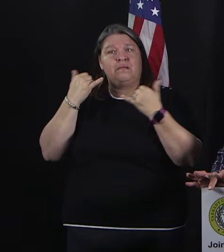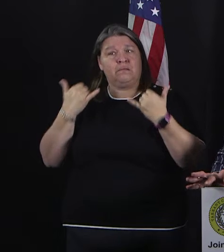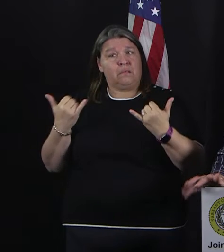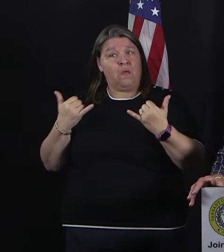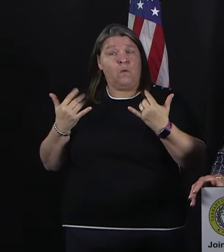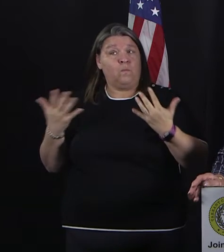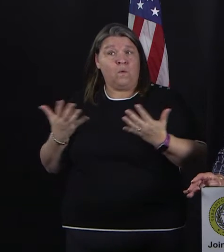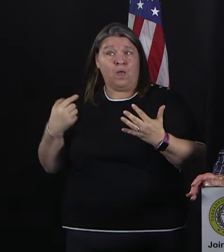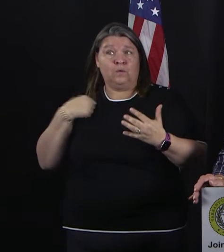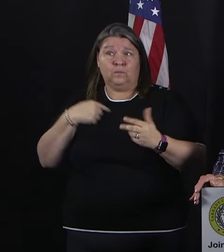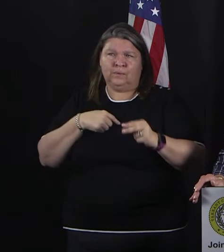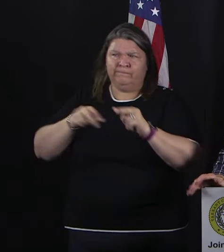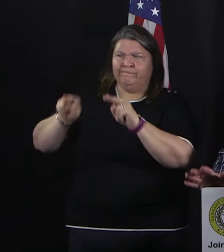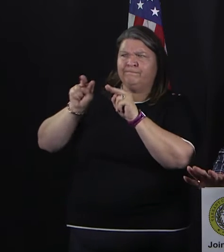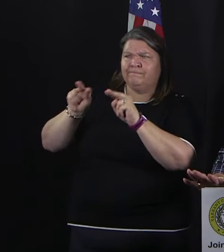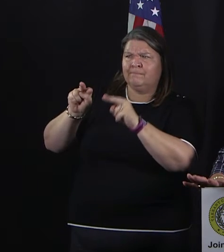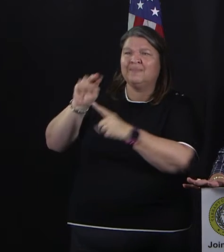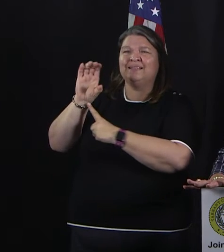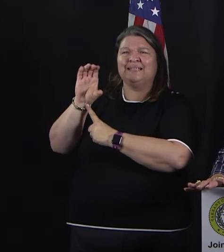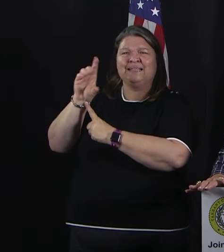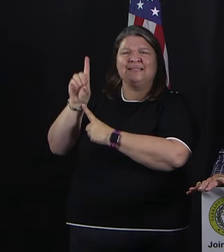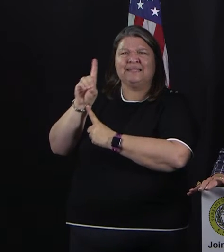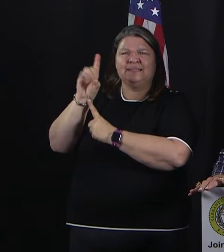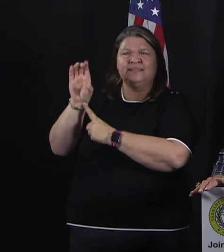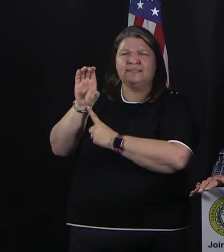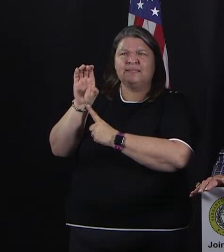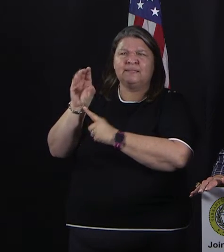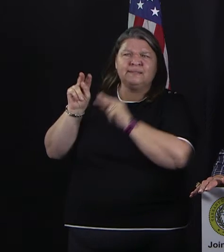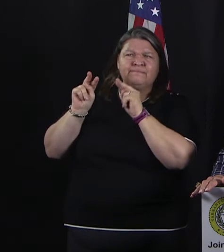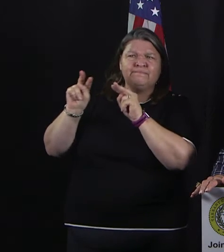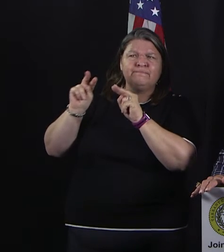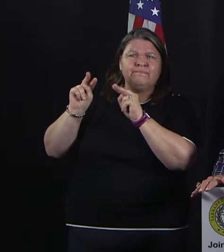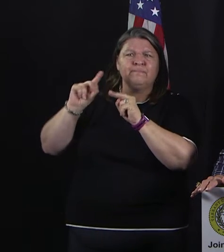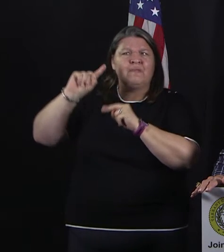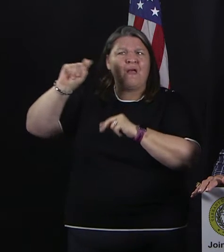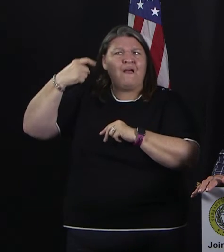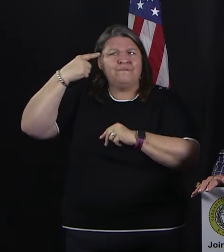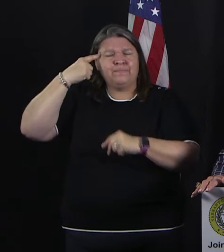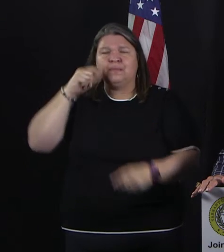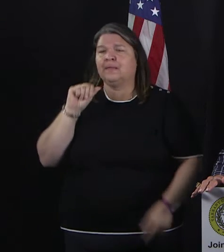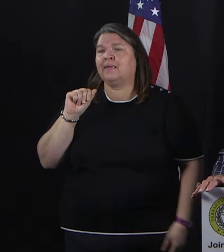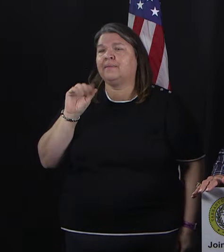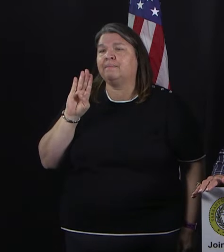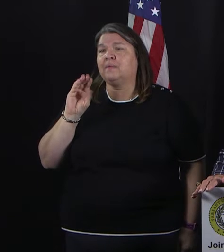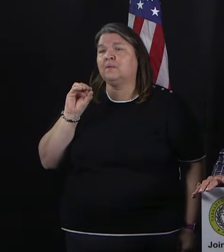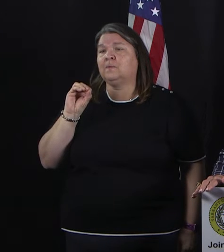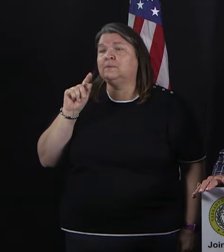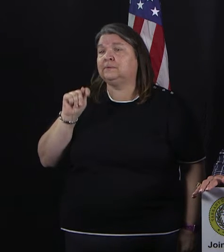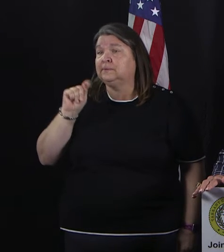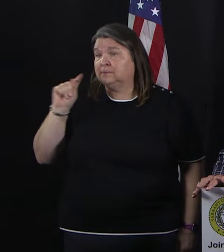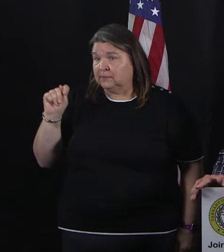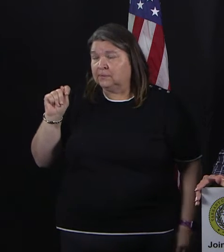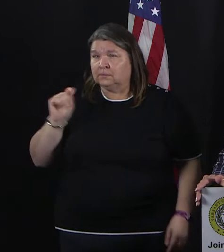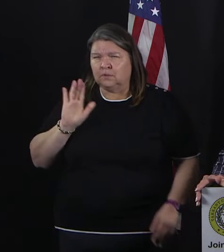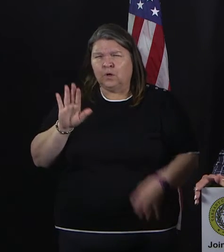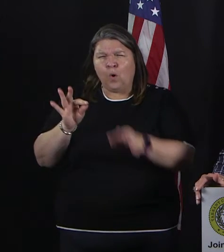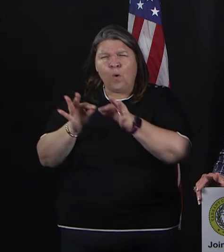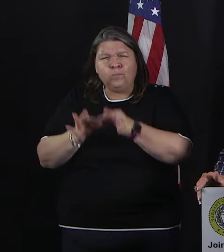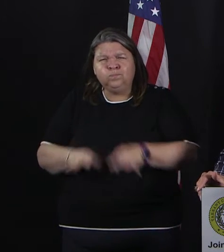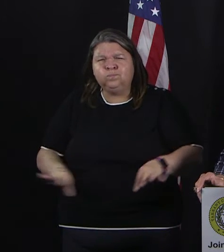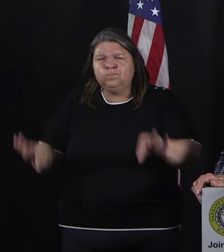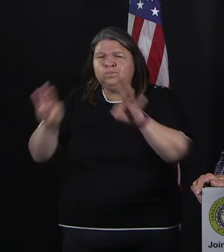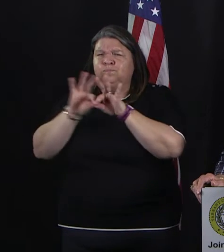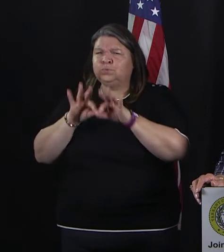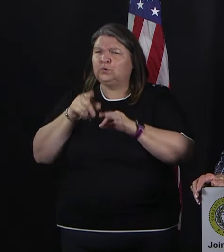Please follow these guidelines, and let's talk about why it's important that you follow the guidelines. The idea here is to